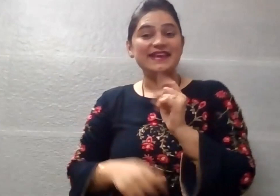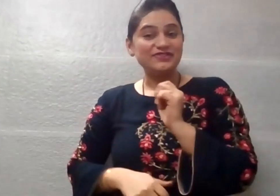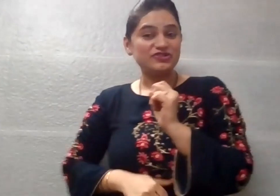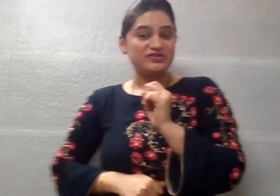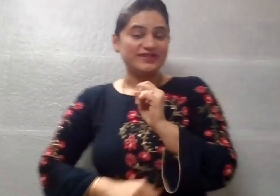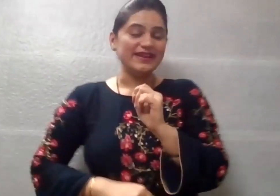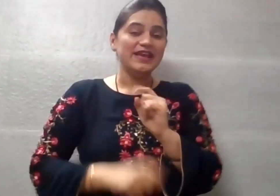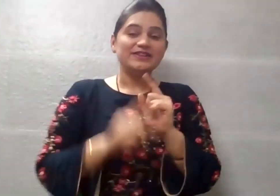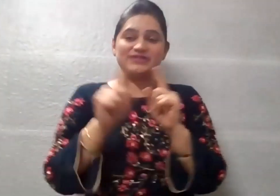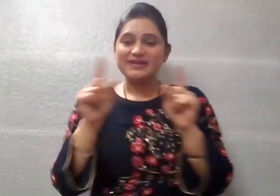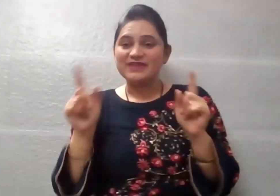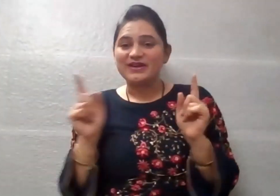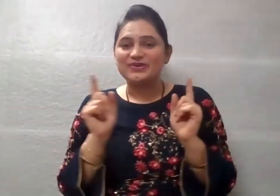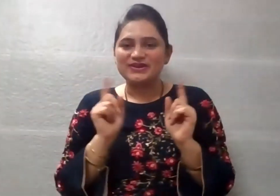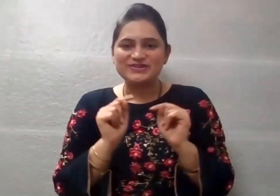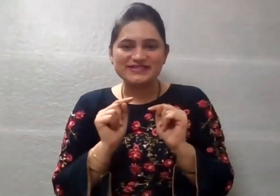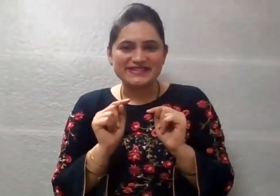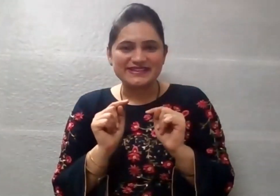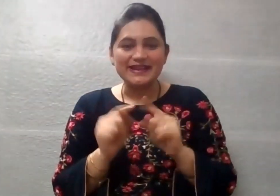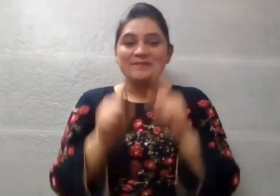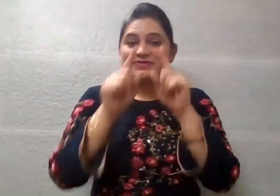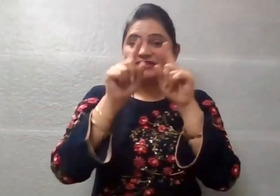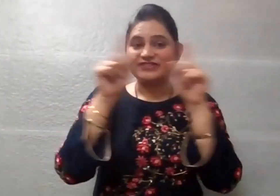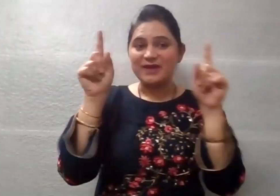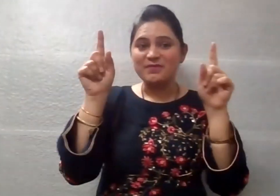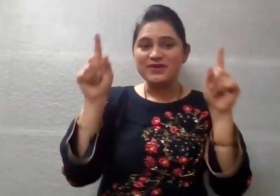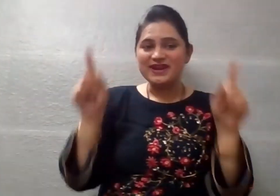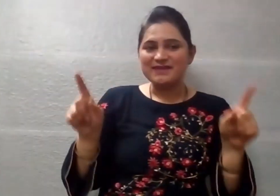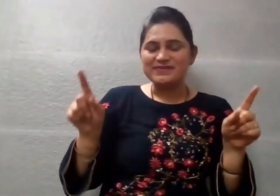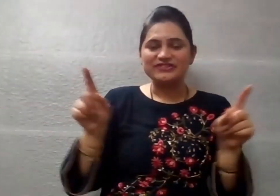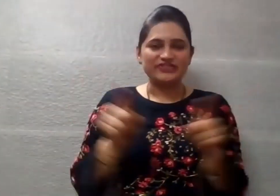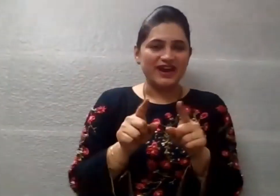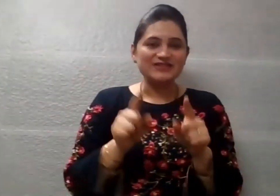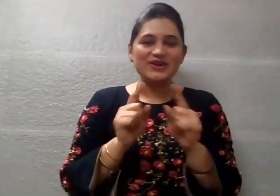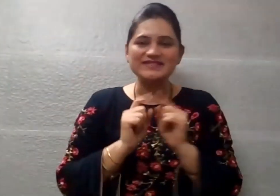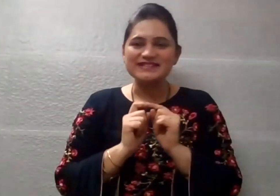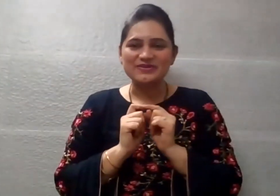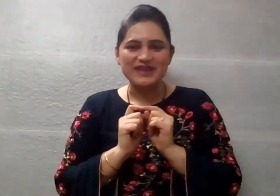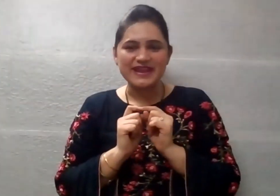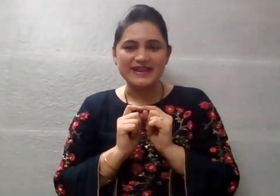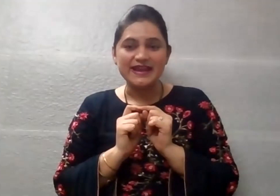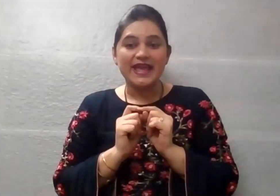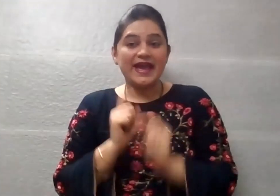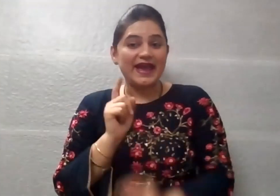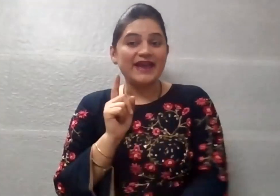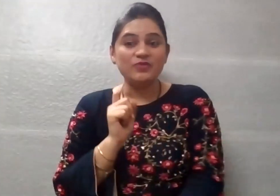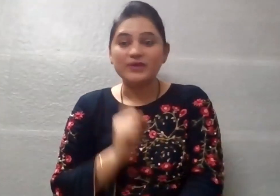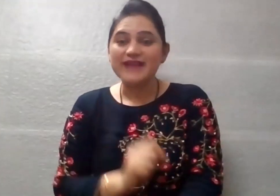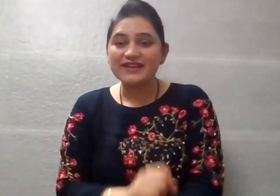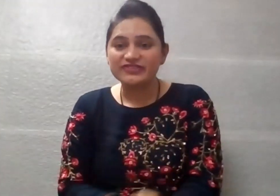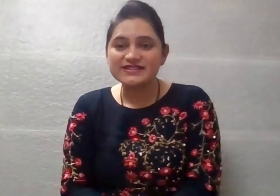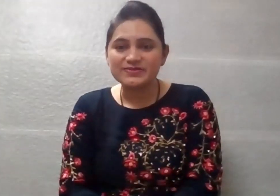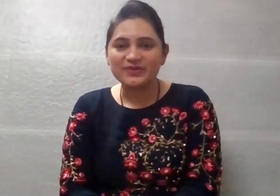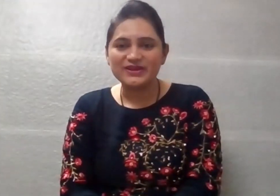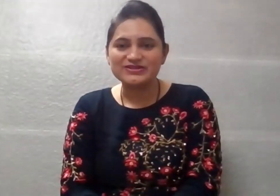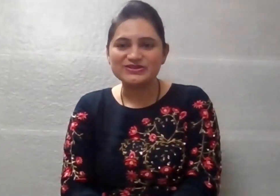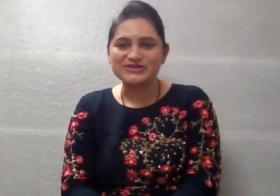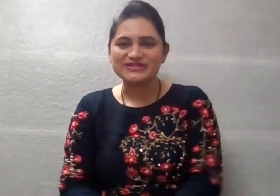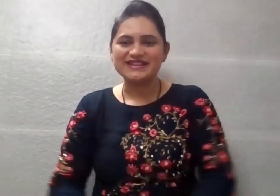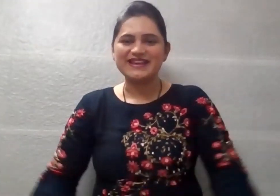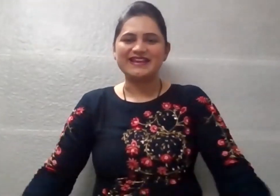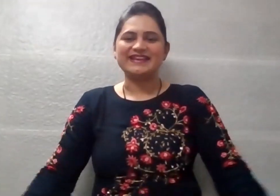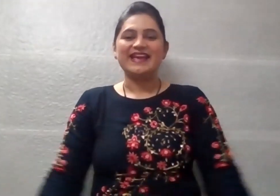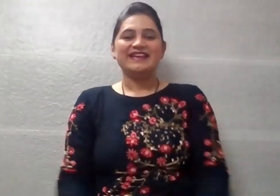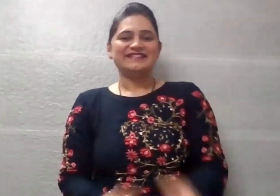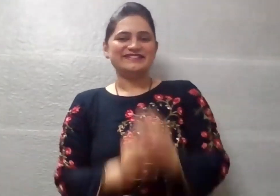And yes children, today we are going to see the jumbo number chart on the screen. And what actions we are going